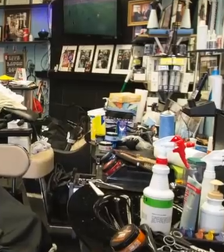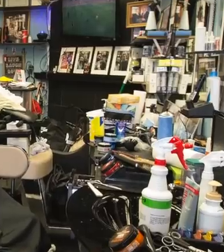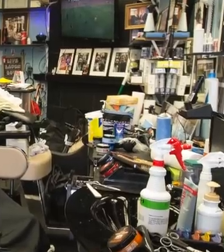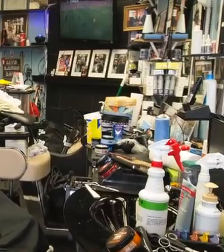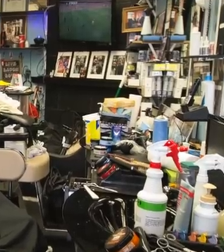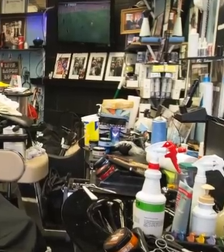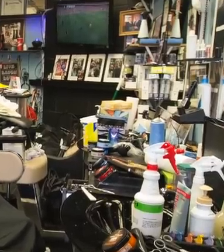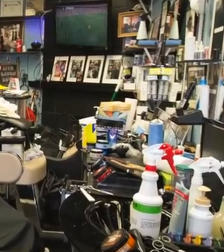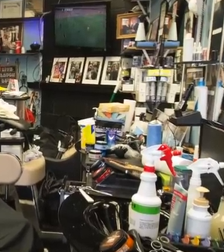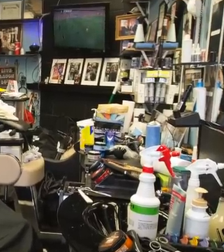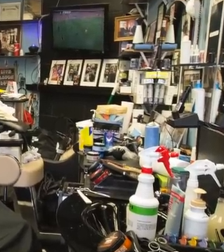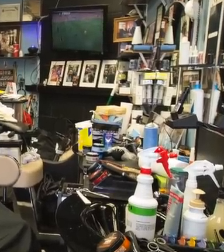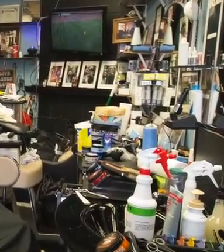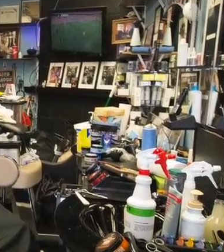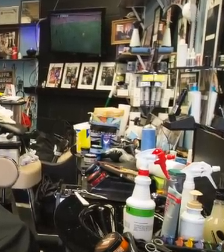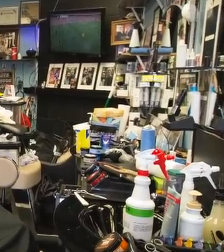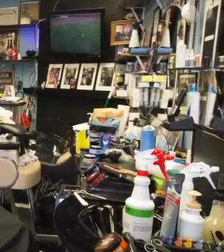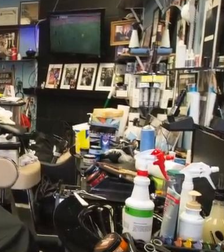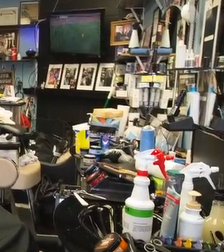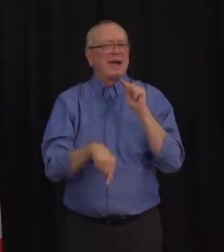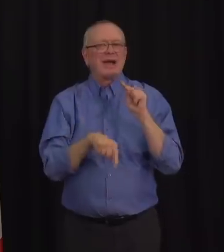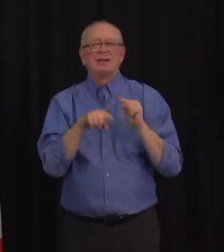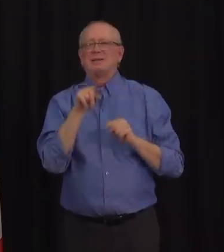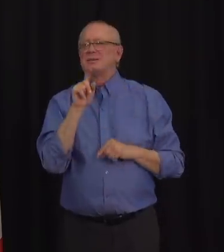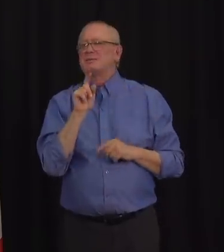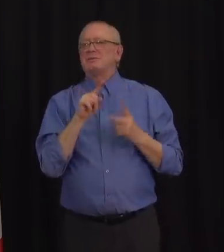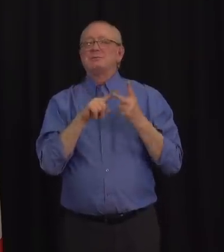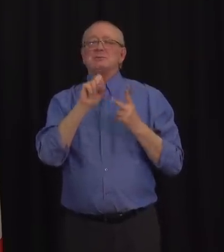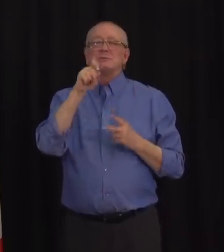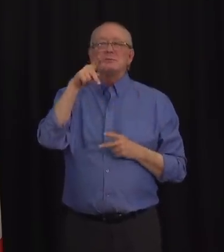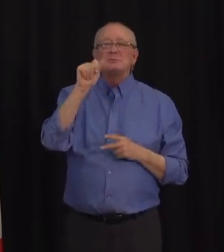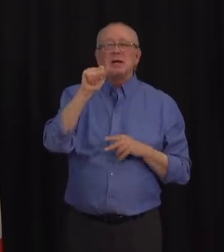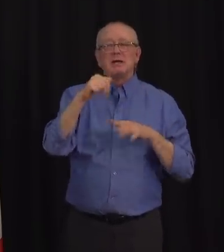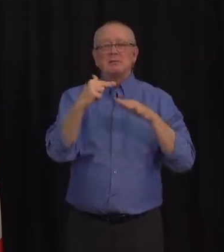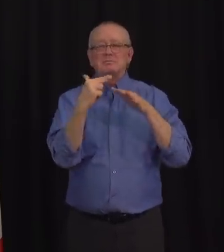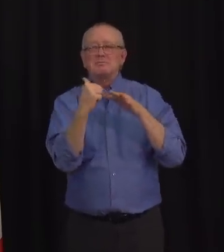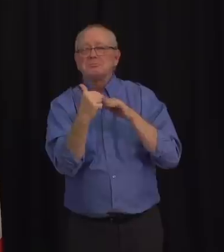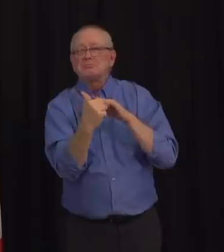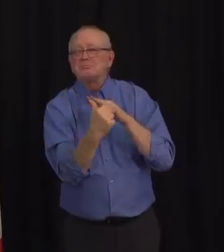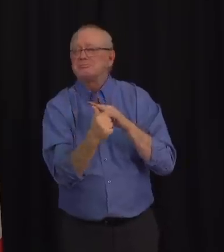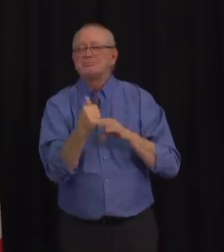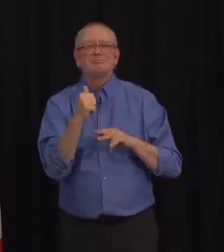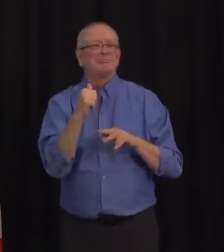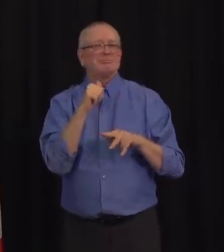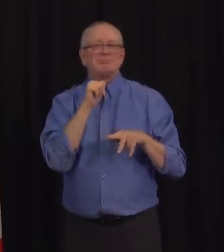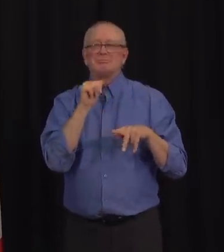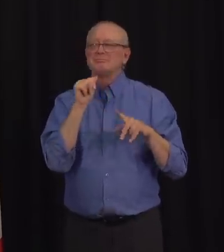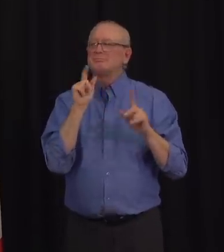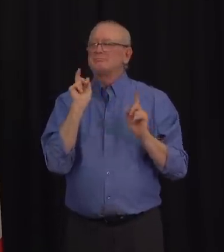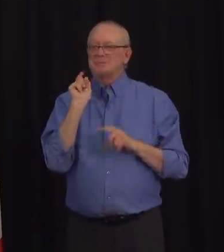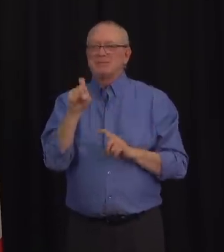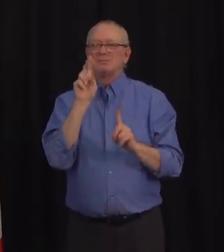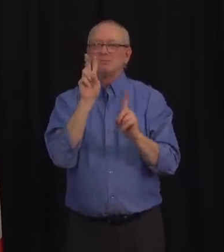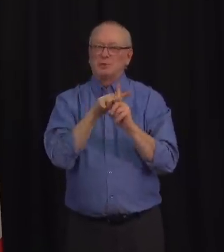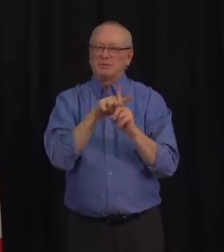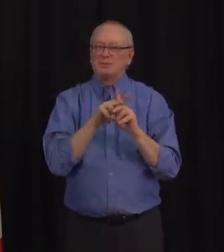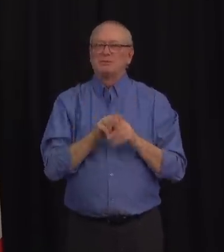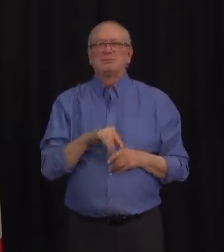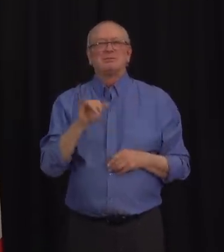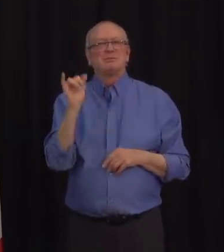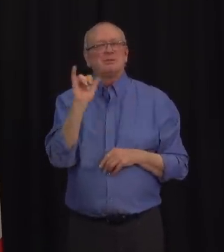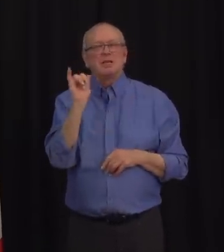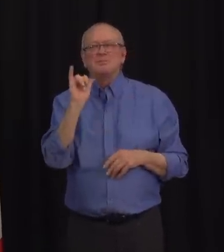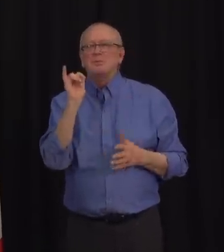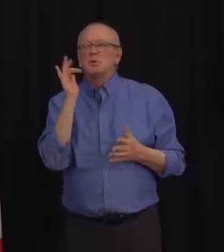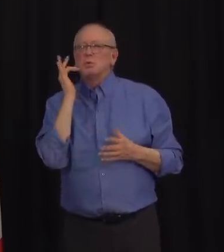barbershops, aesthetics, or professional services. This also applies to hotels and motels, hunting